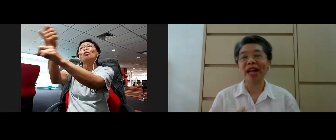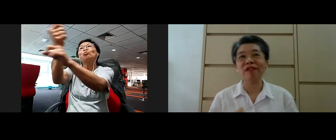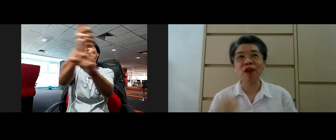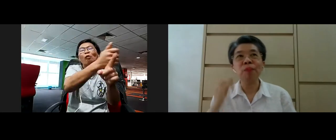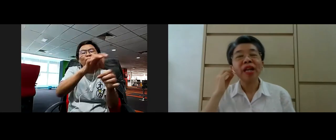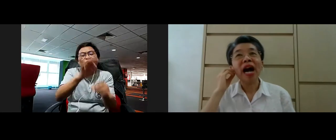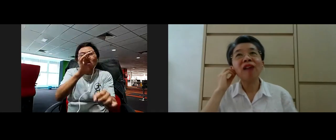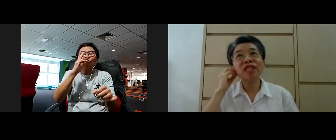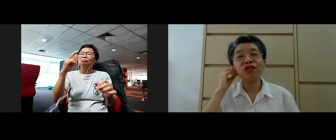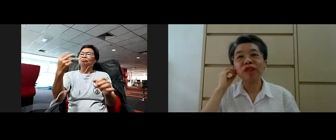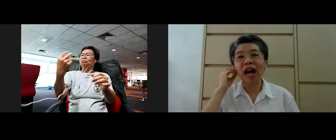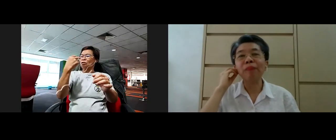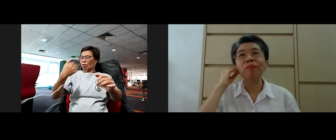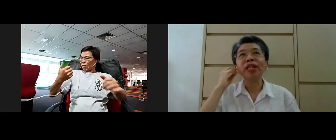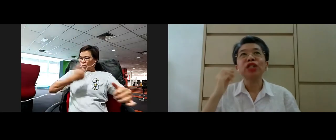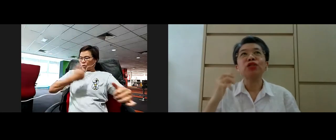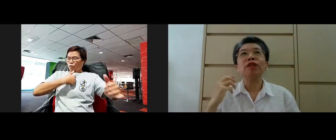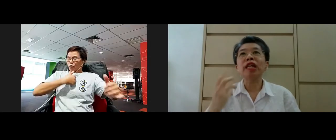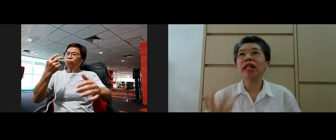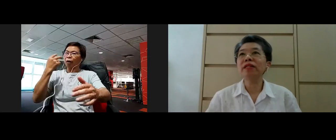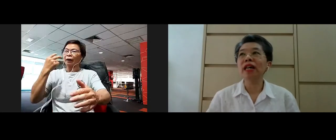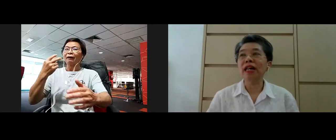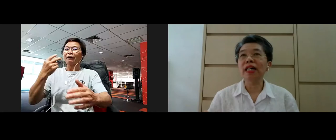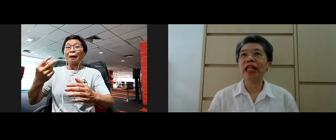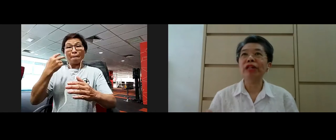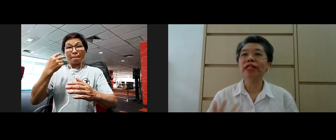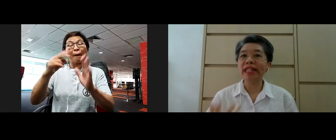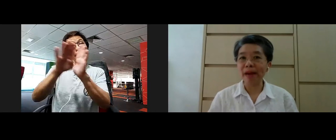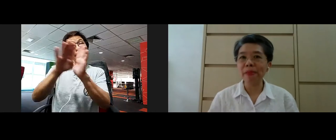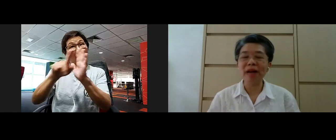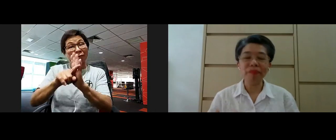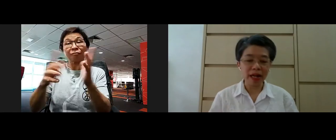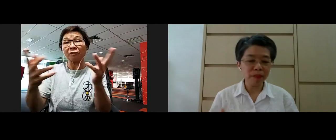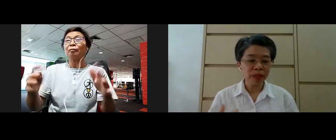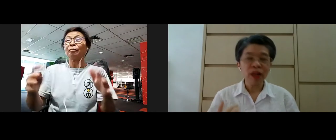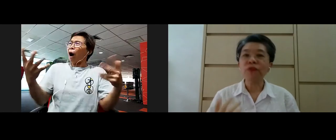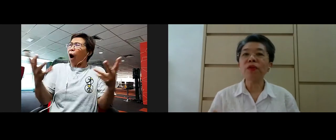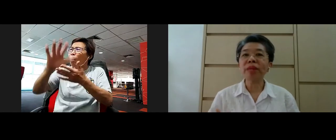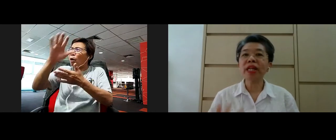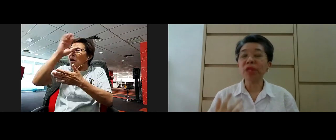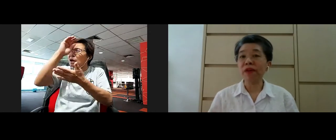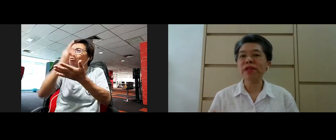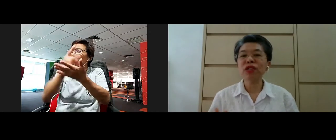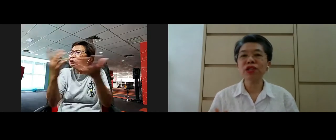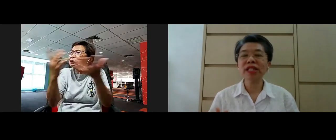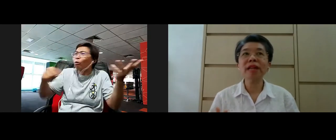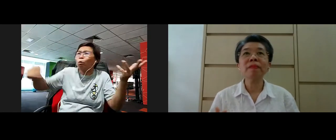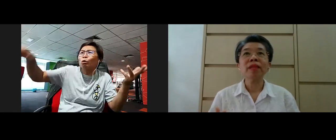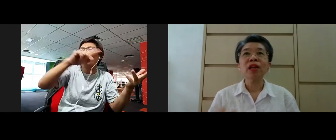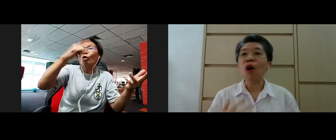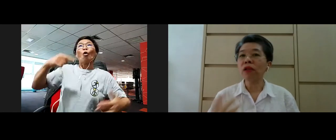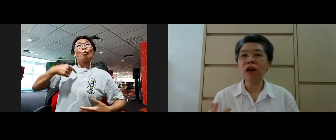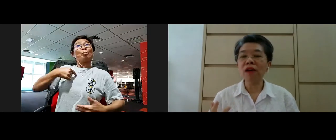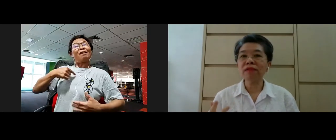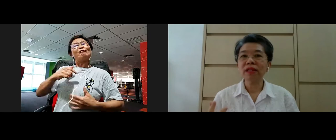your own background. How did you come to learn, you know, the Dharma, yeah? For me, it was very interesting.